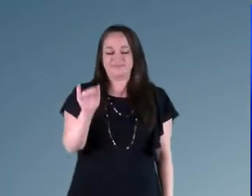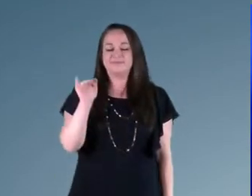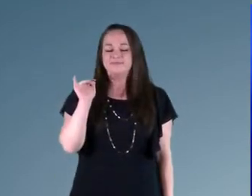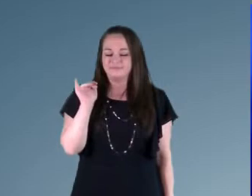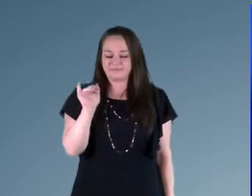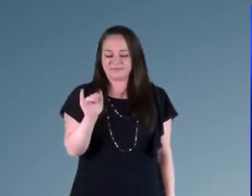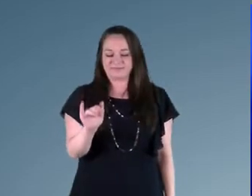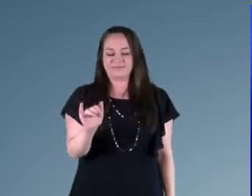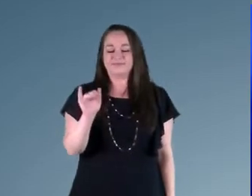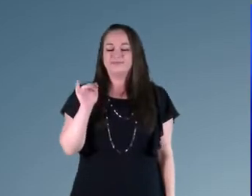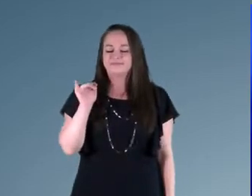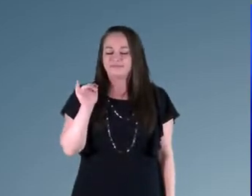am.